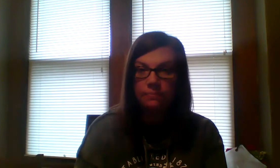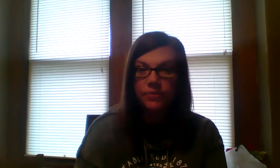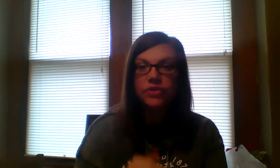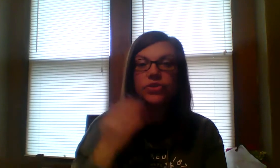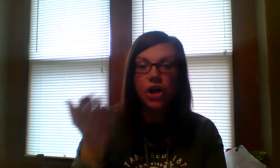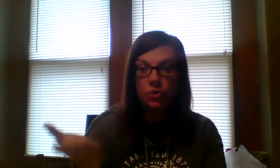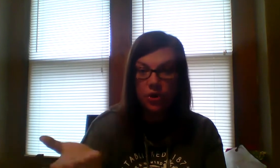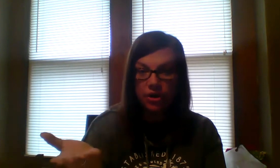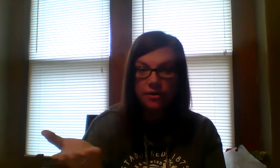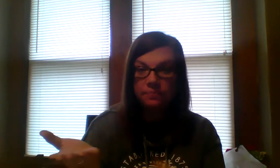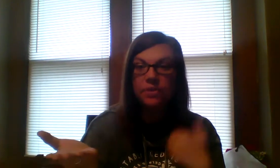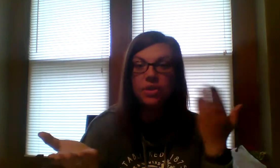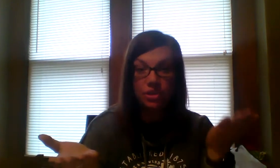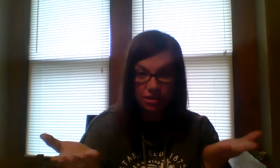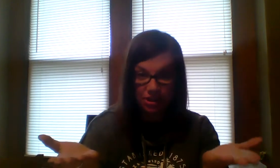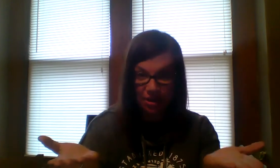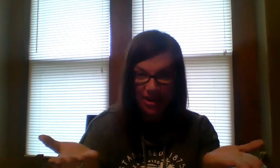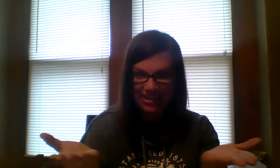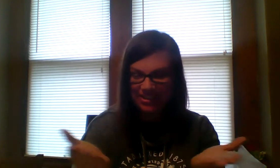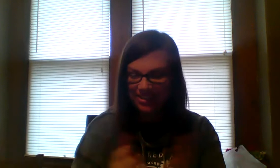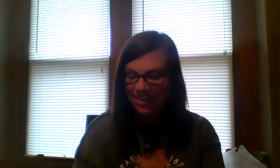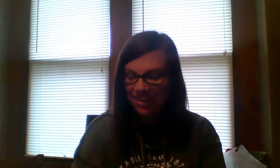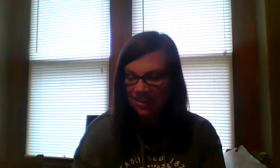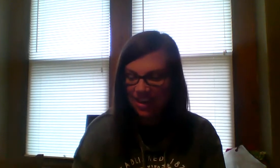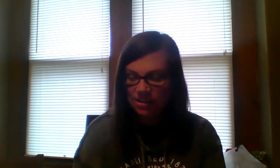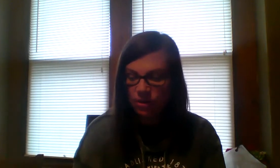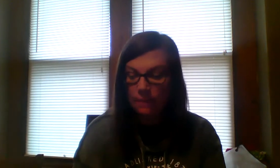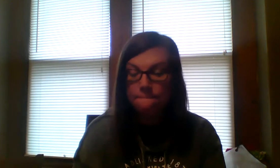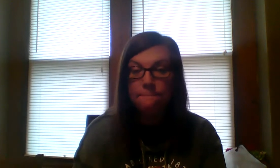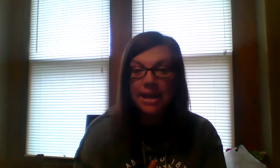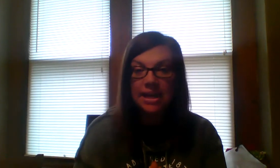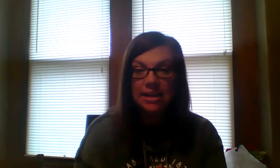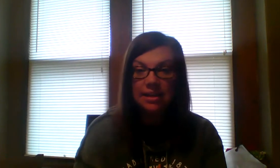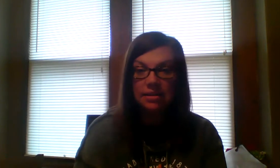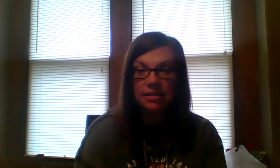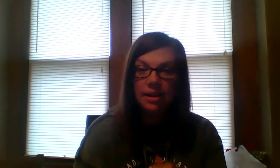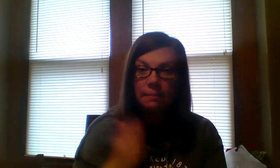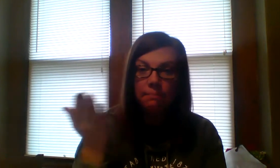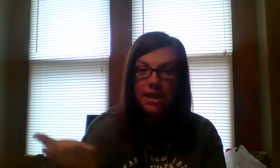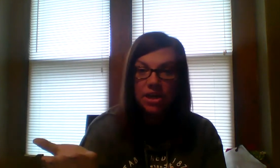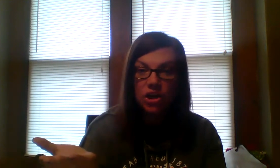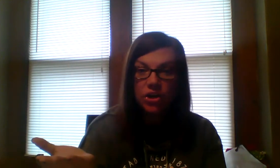slower, slowest. The next one, mean, meaner,